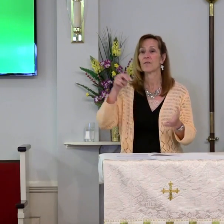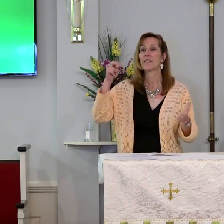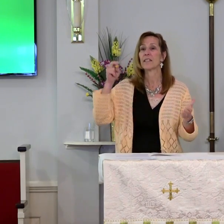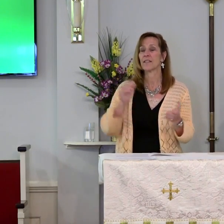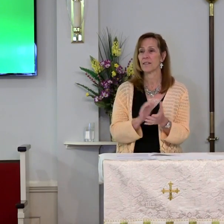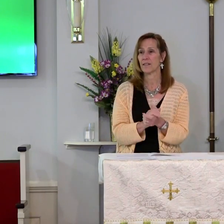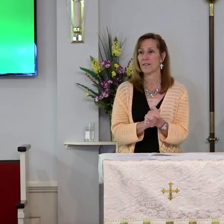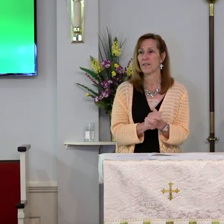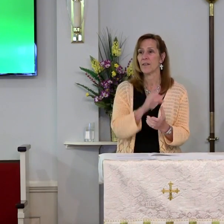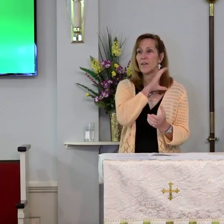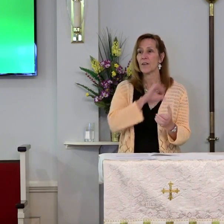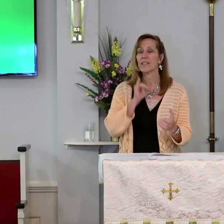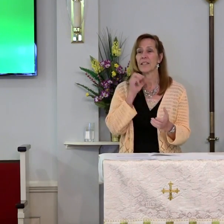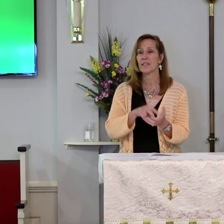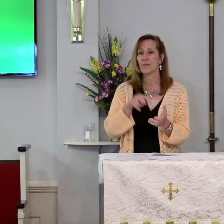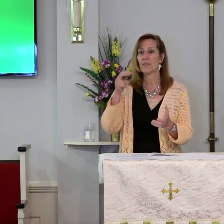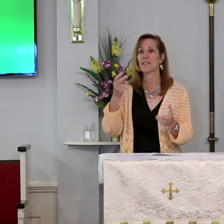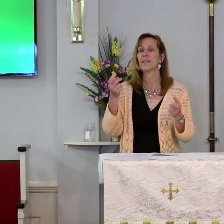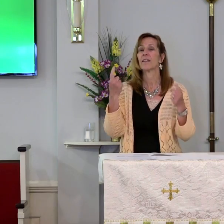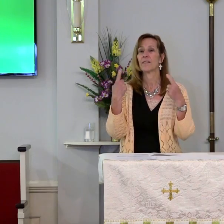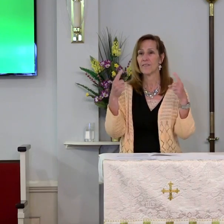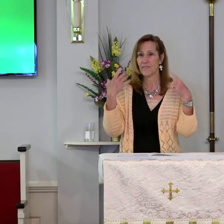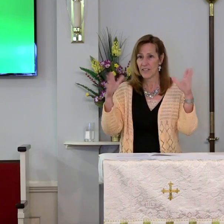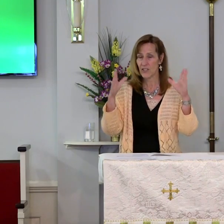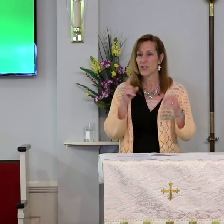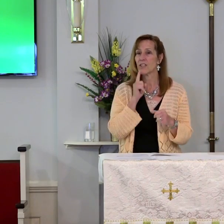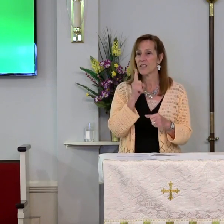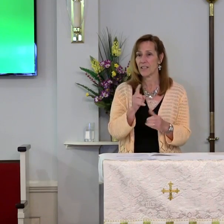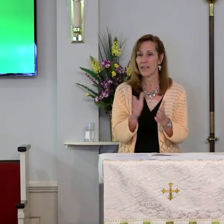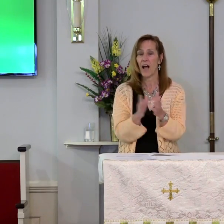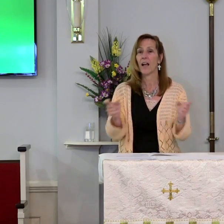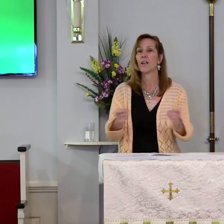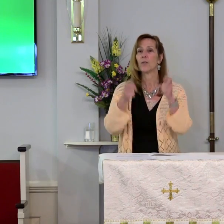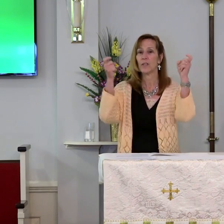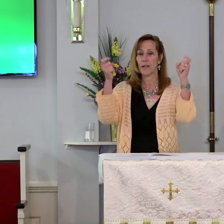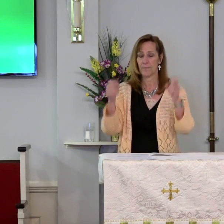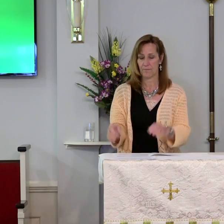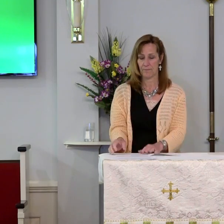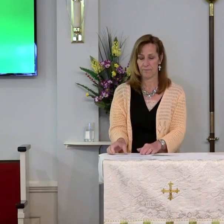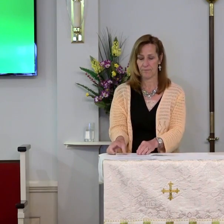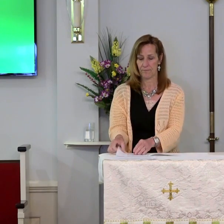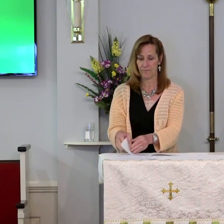risen. Christ is risen indeed. Alleluia.